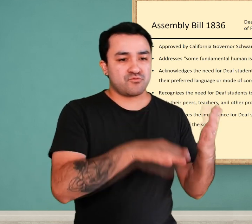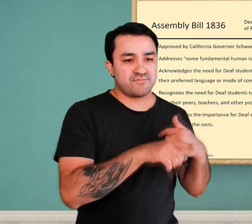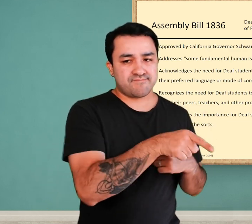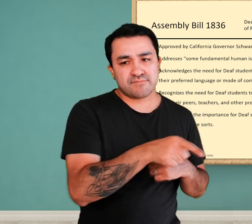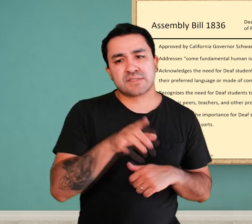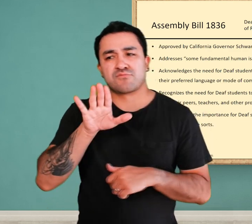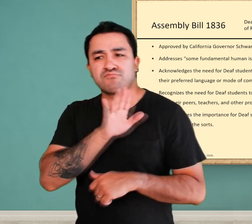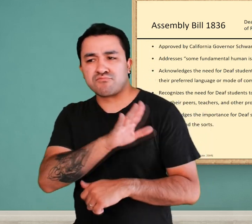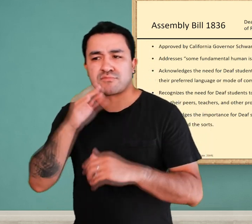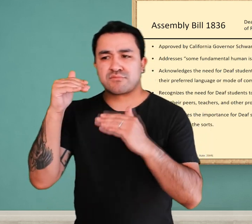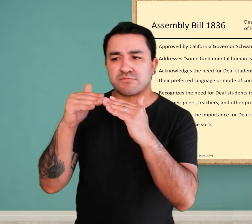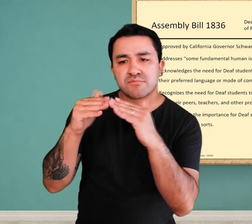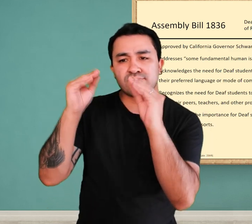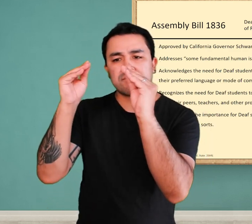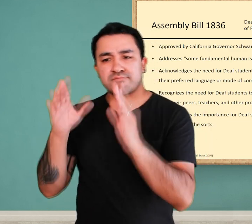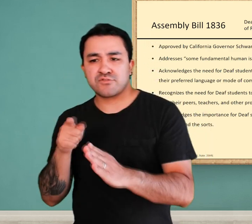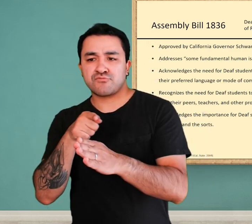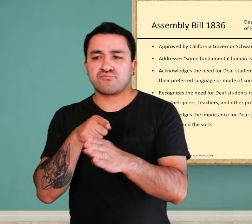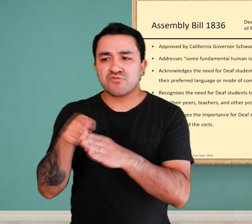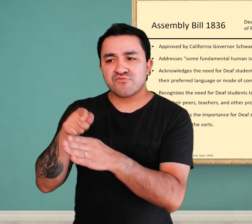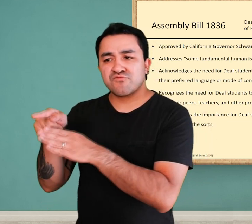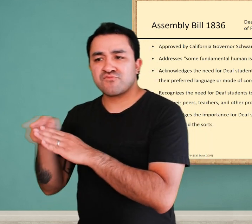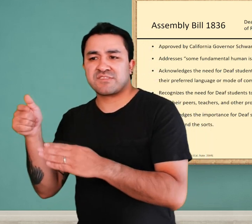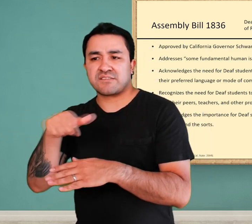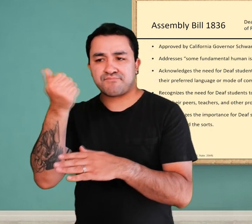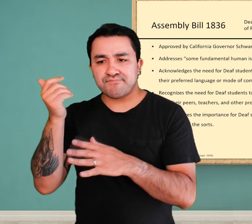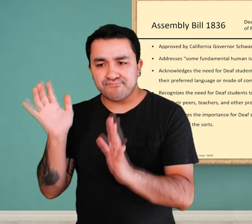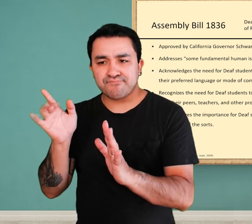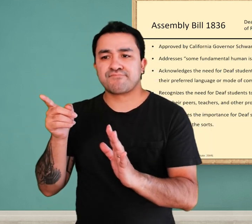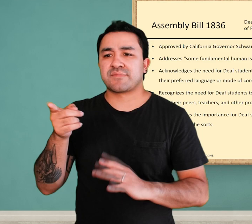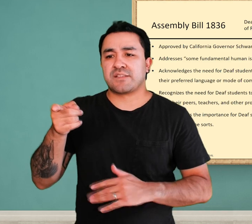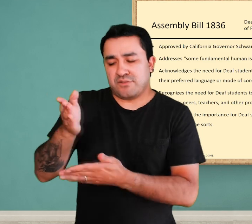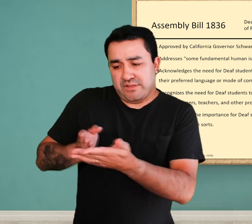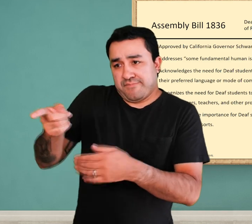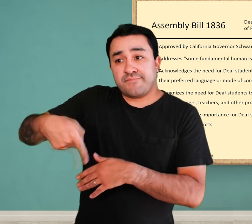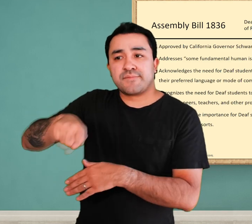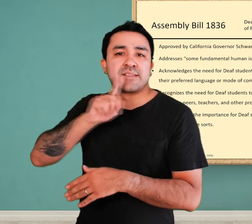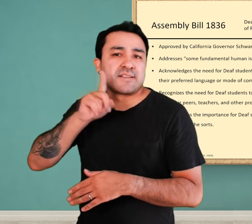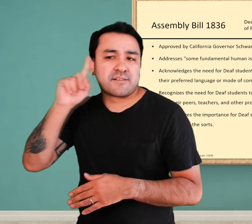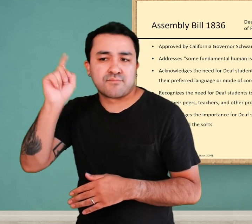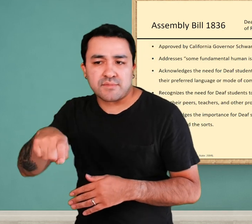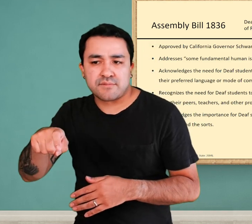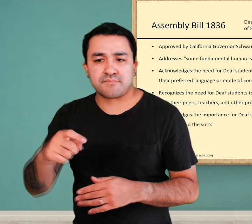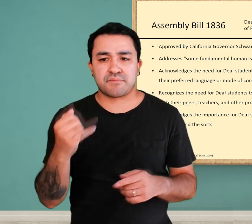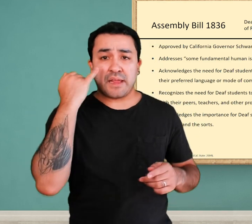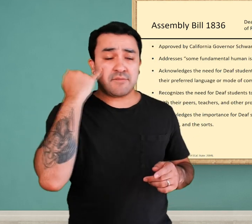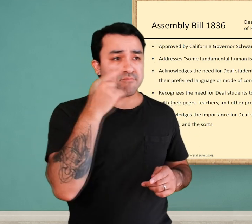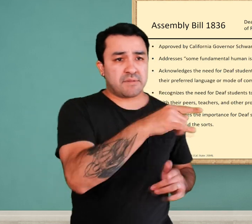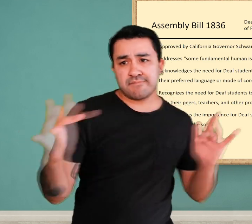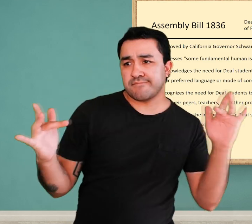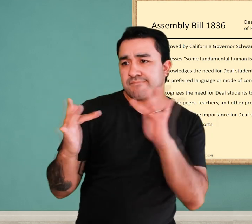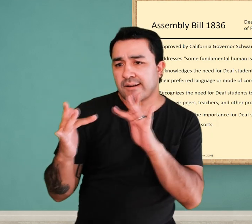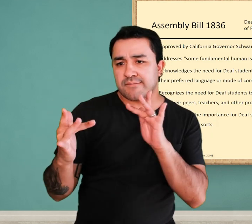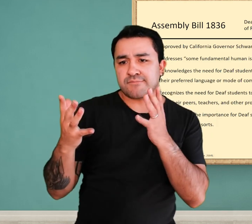2. Deaf students must be able to have regular contact with deaf peers, teachers, and other professionals.